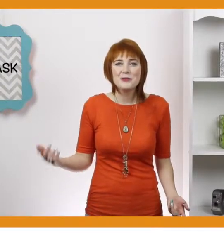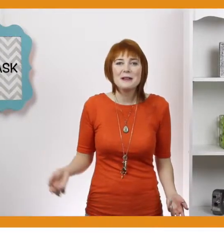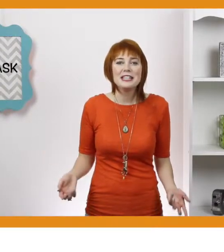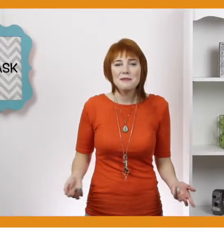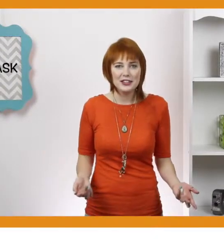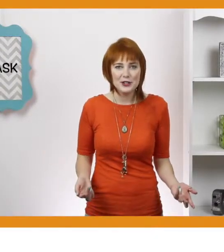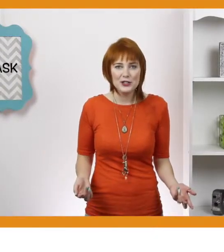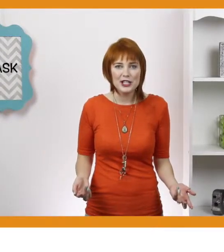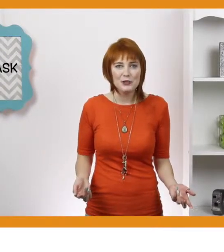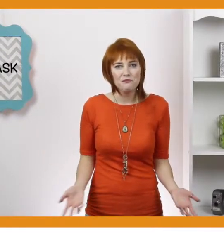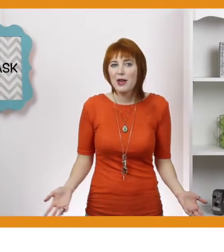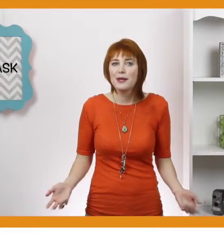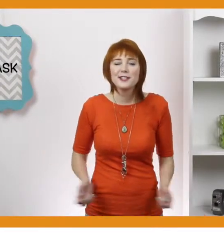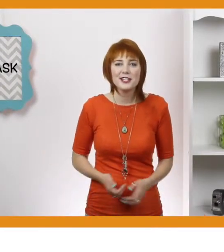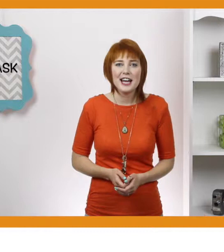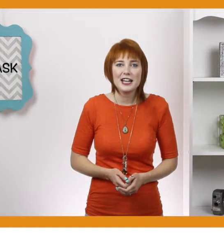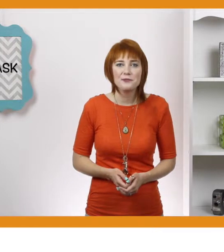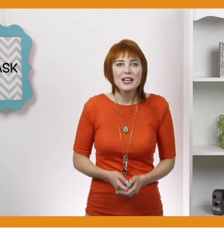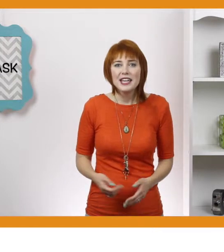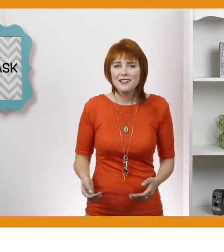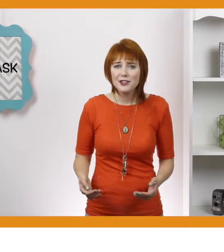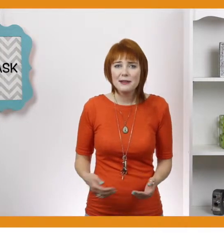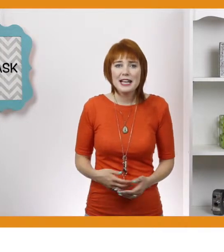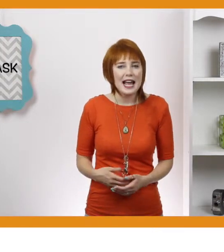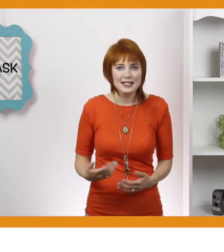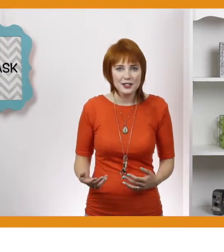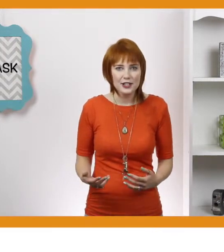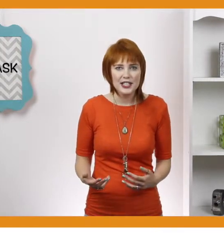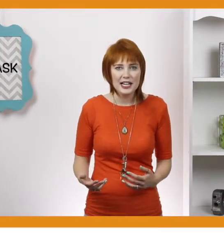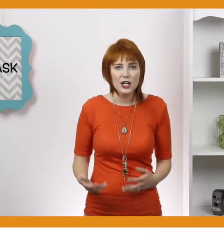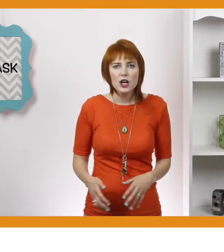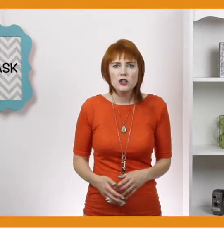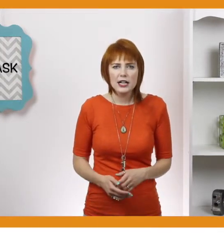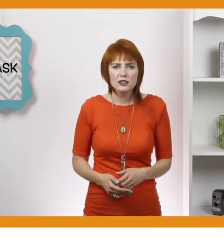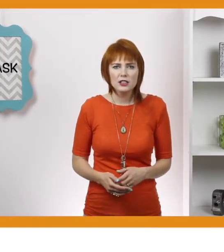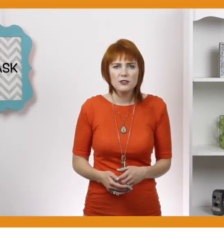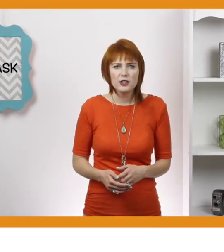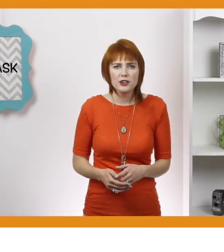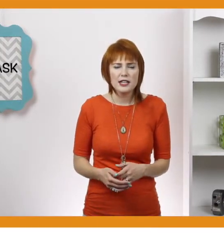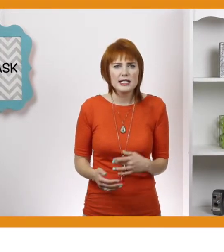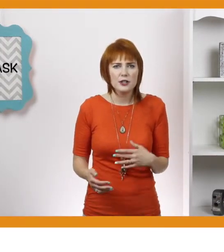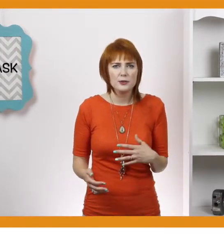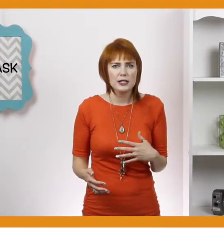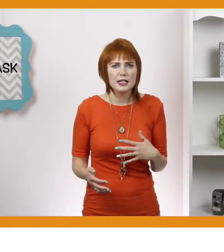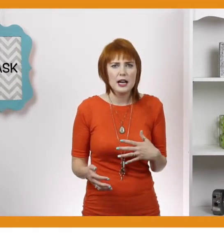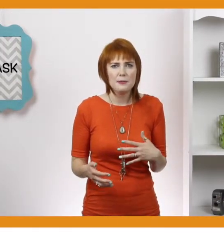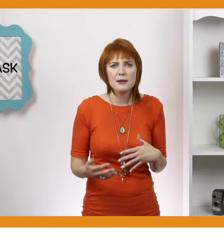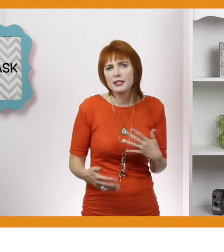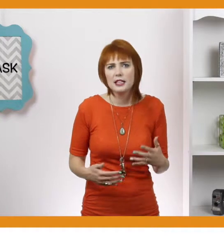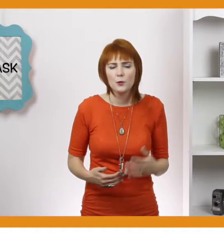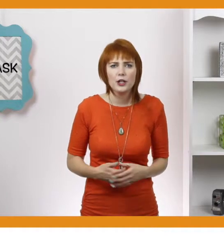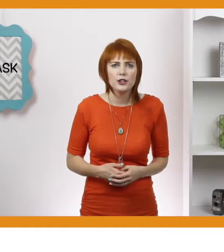consistent, your baby can make the association and then start signing. If your baby hasn't started signing, try to look for things that are really